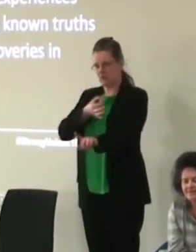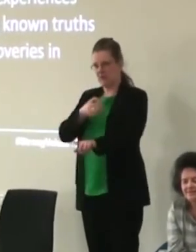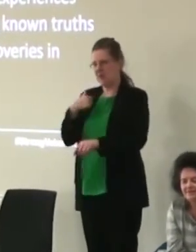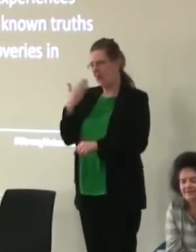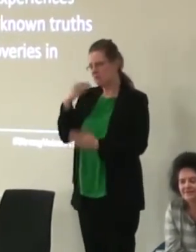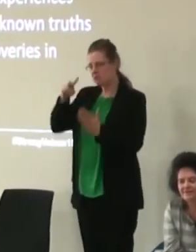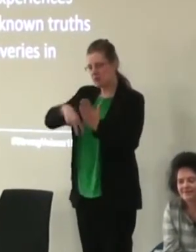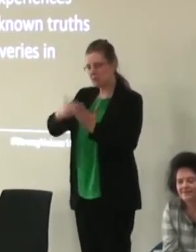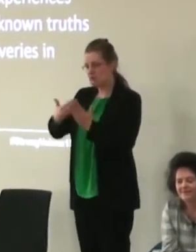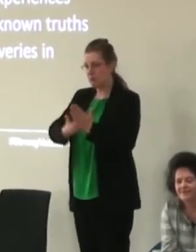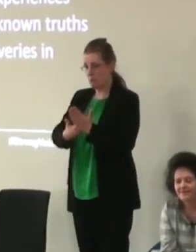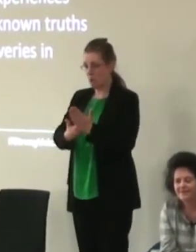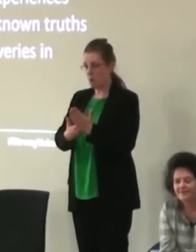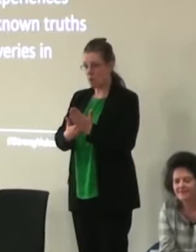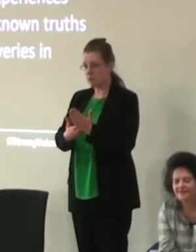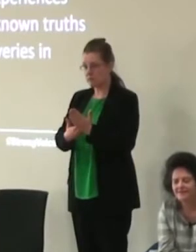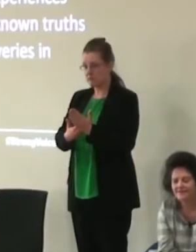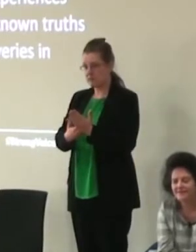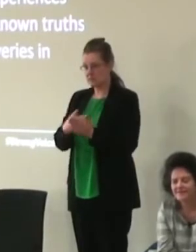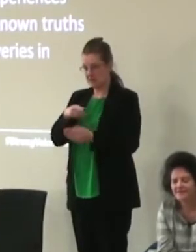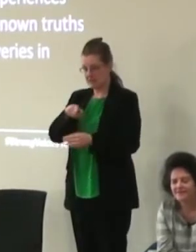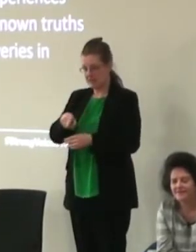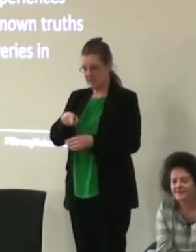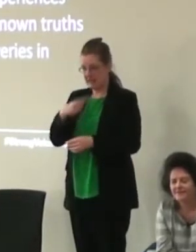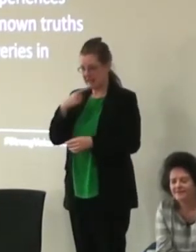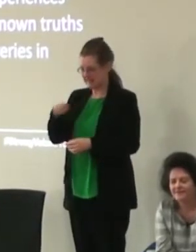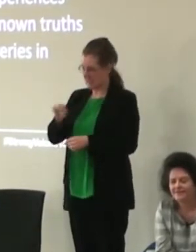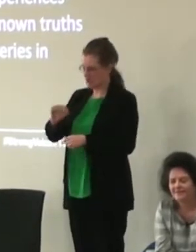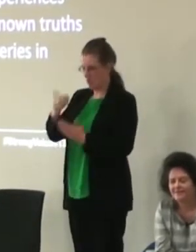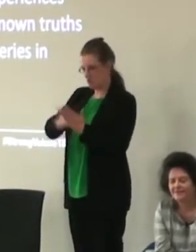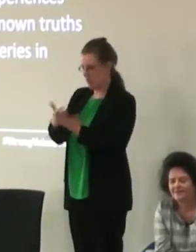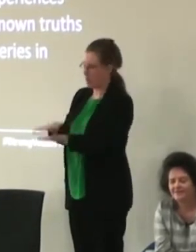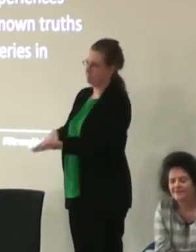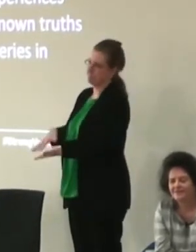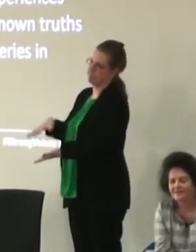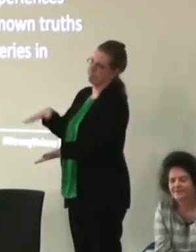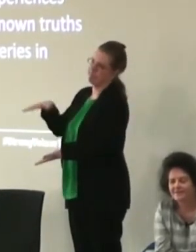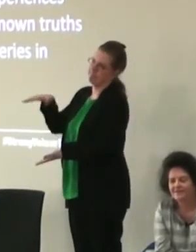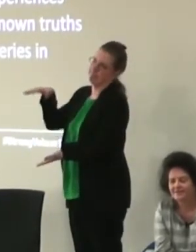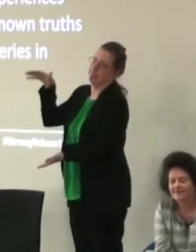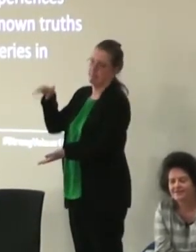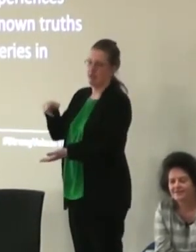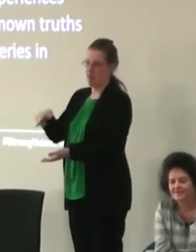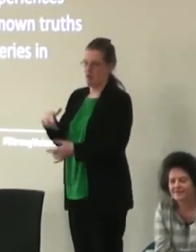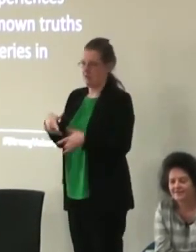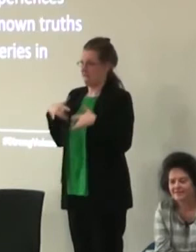read a report that it really chimed with me what you're saying about your report stacking up and each time it feels like a revelation.